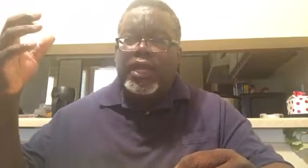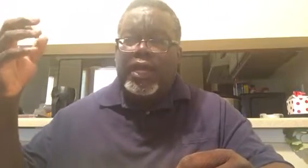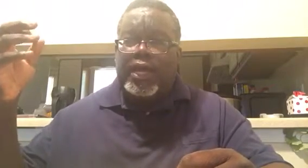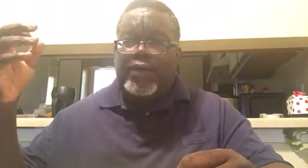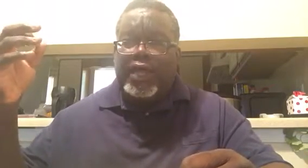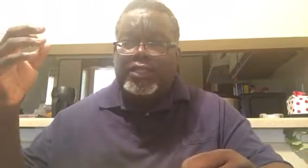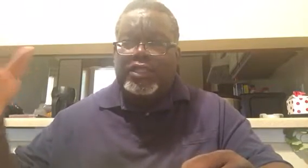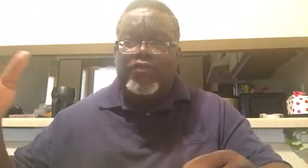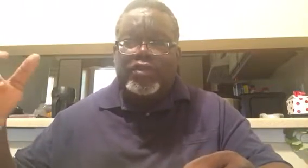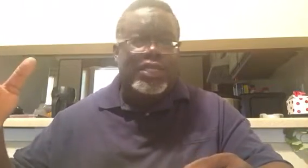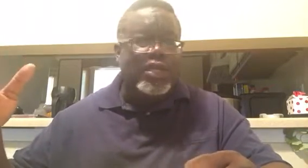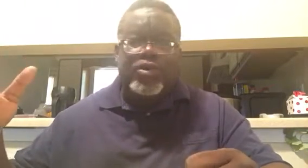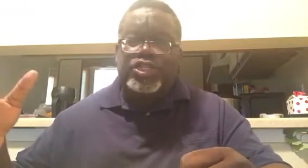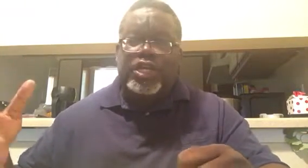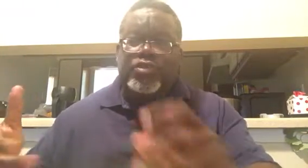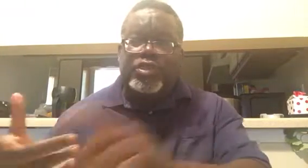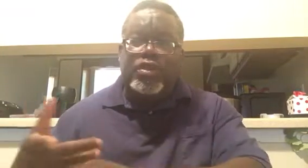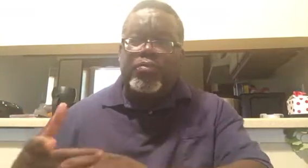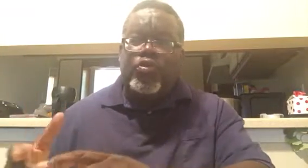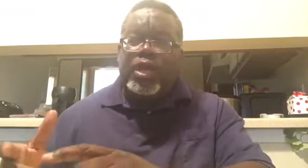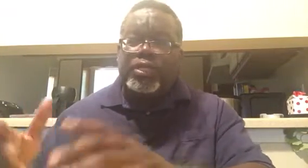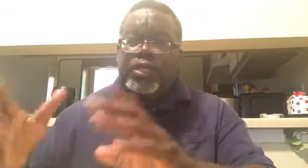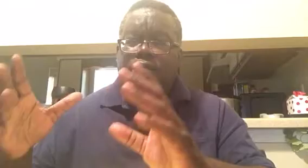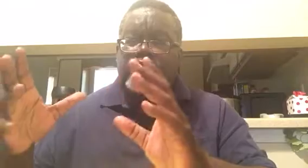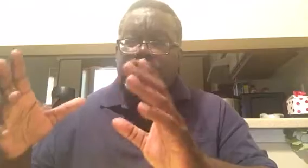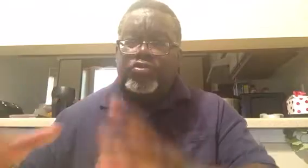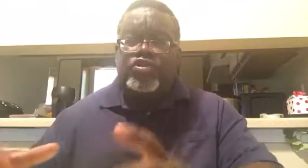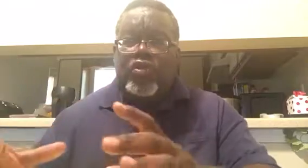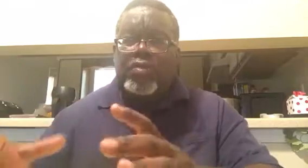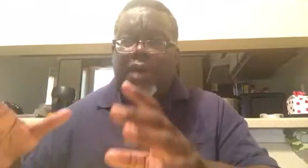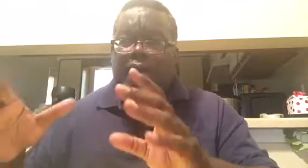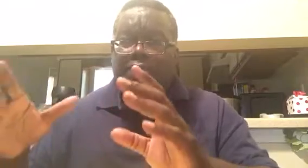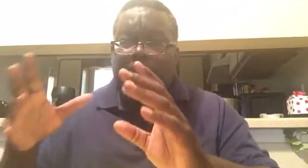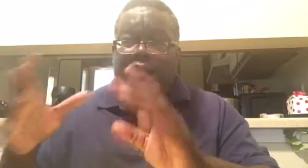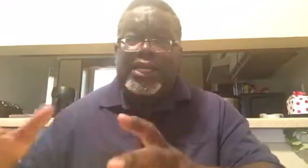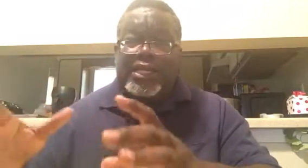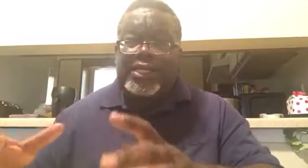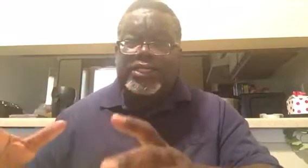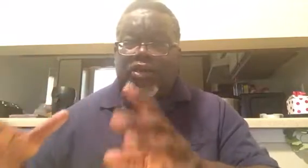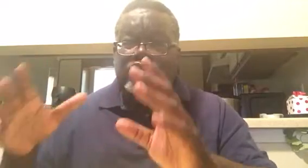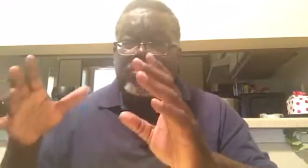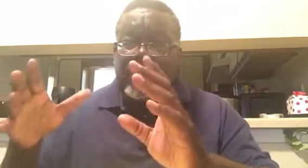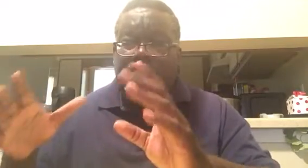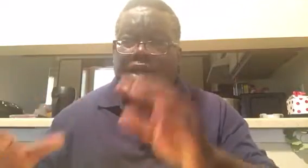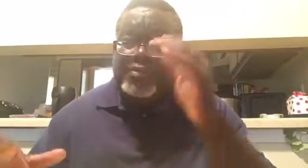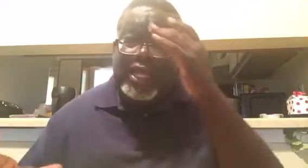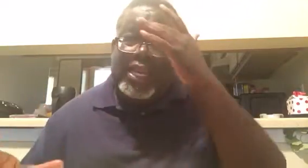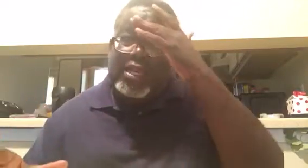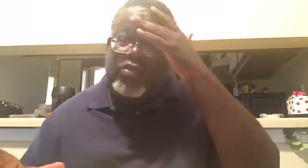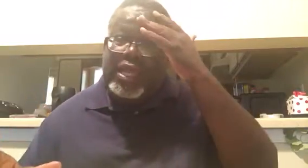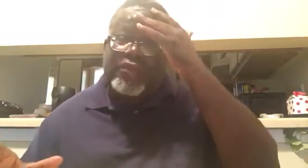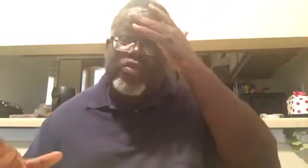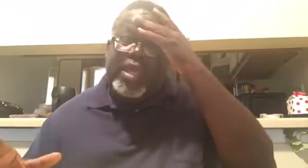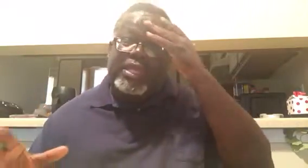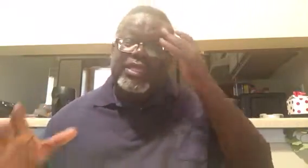uh, I've got several things I want to share with you. Number one, when you join my mailing list, go to my website at creative awakening